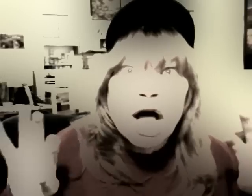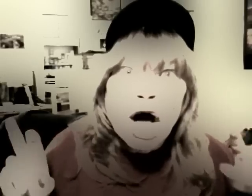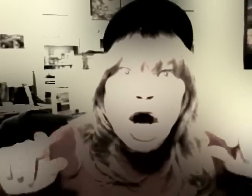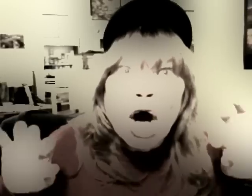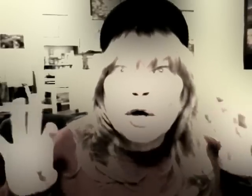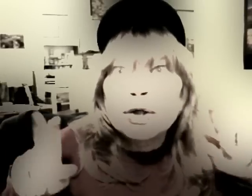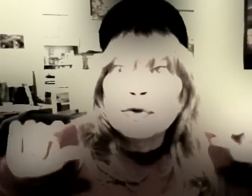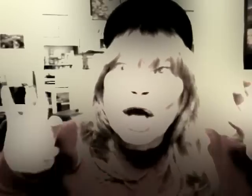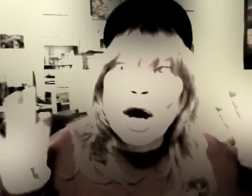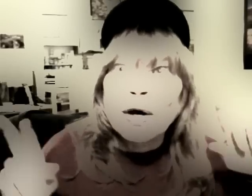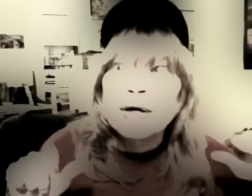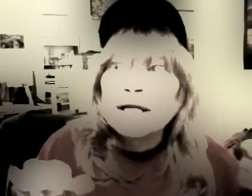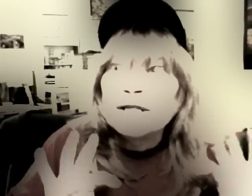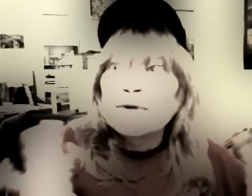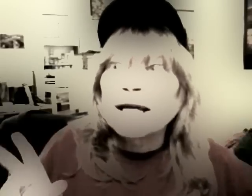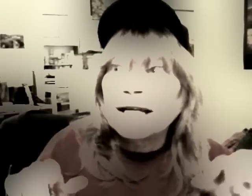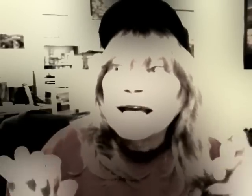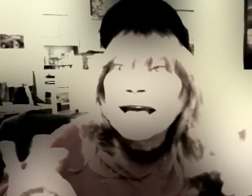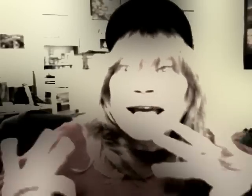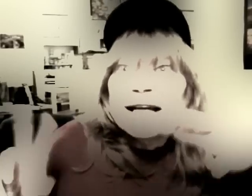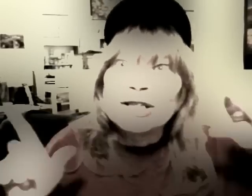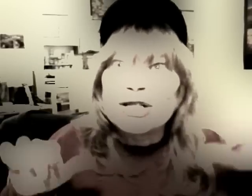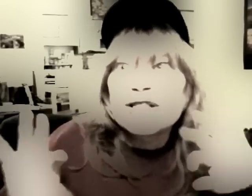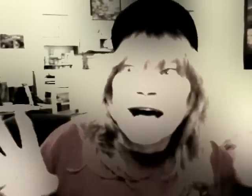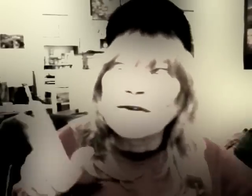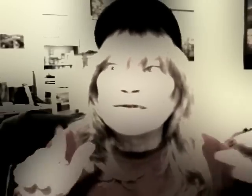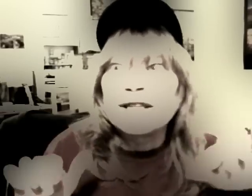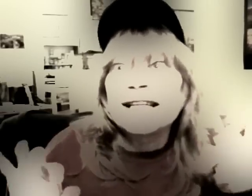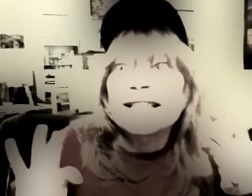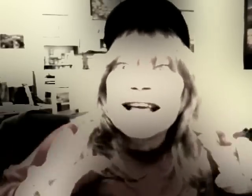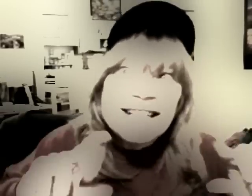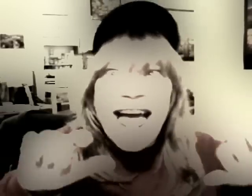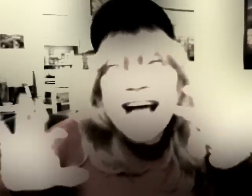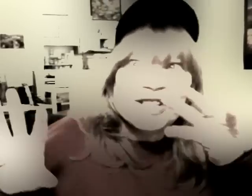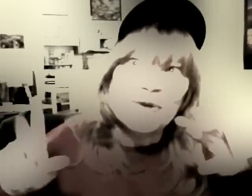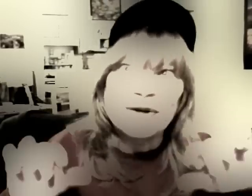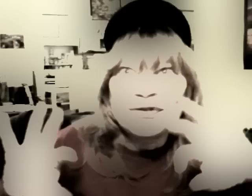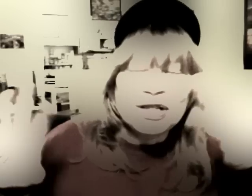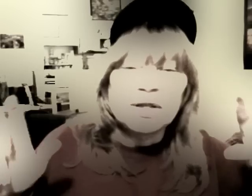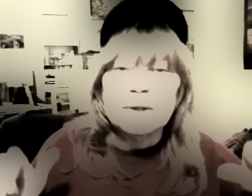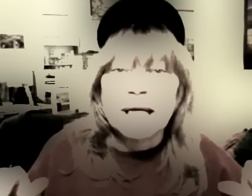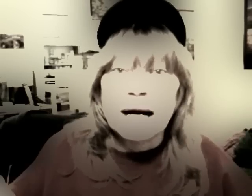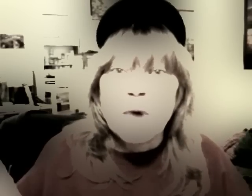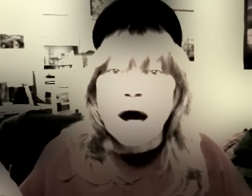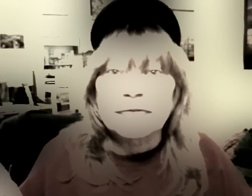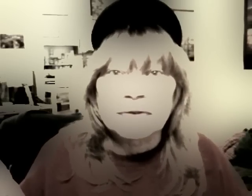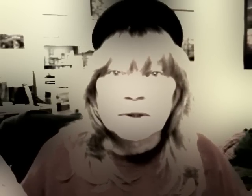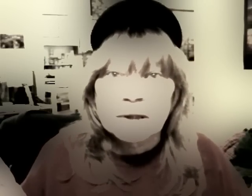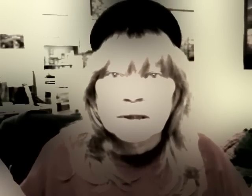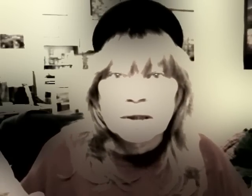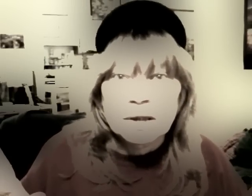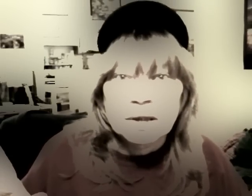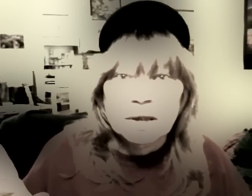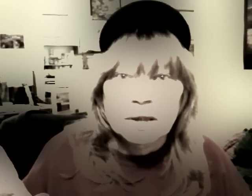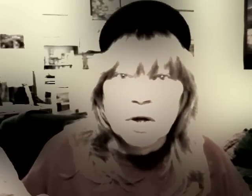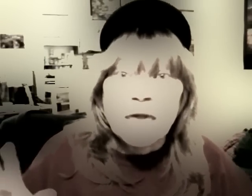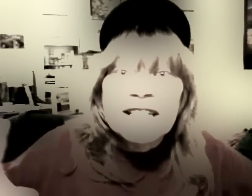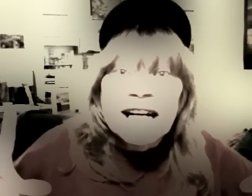Oh, you know, you can heal yourself with these natural foods. Cut them off. Or the tongues